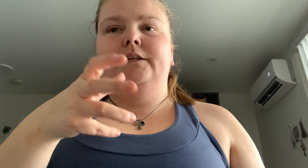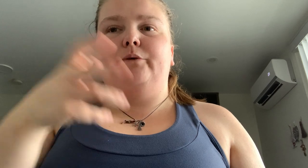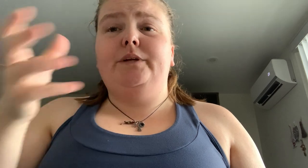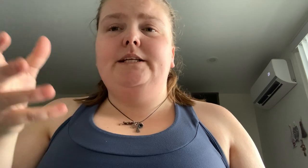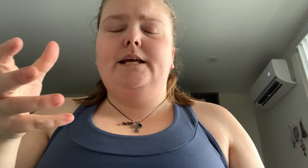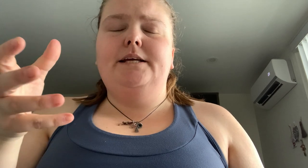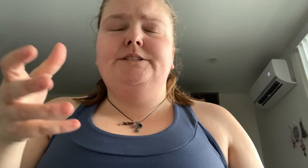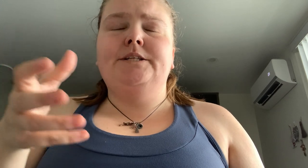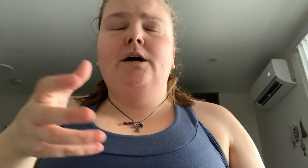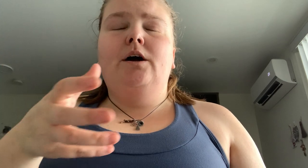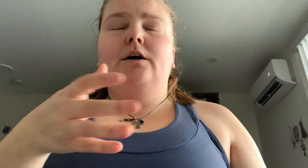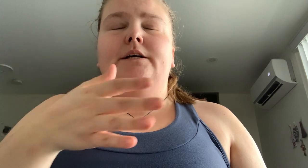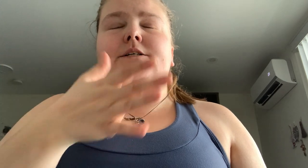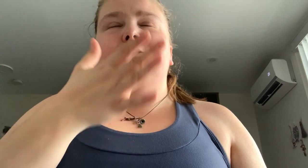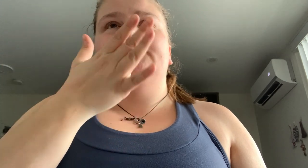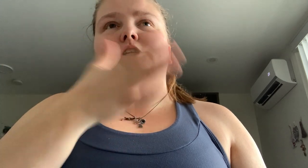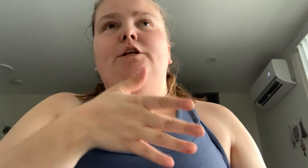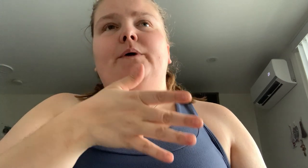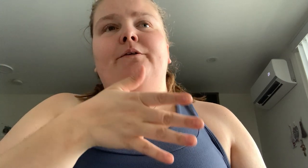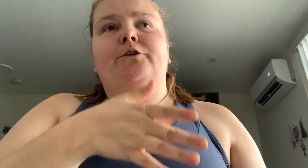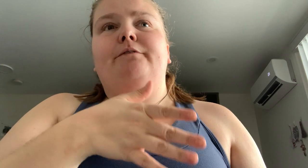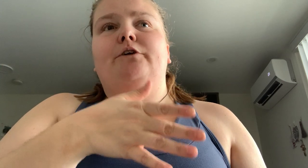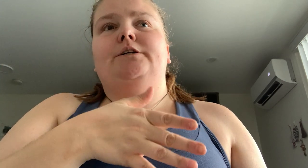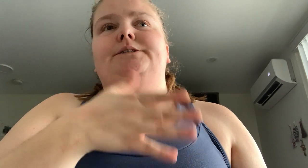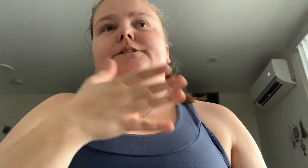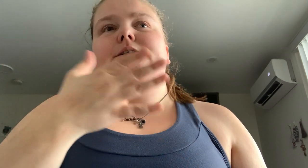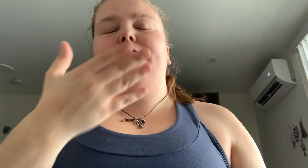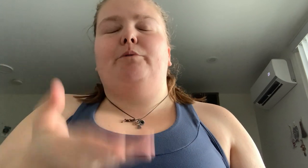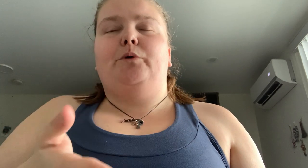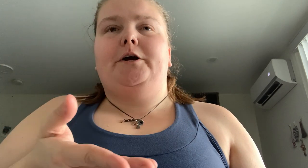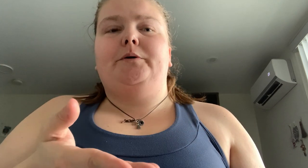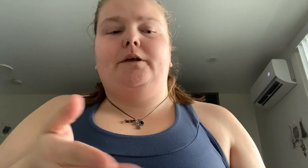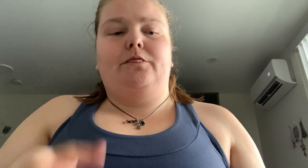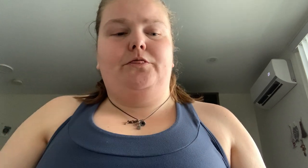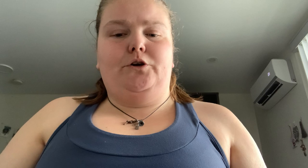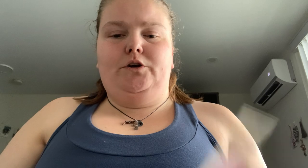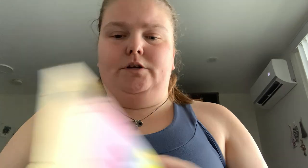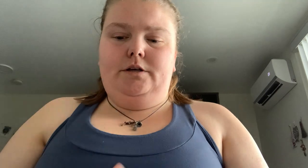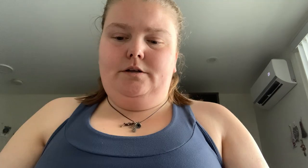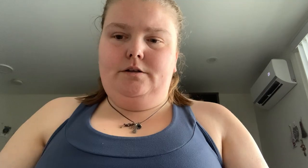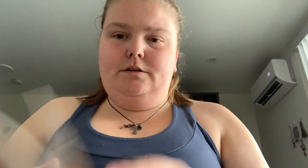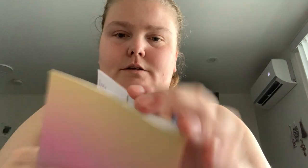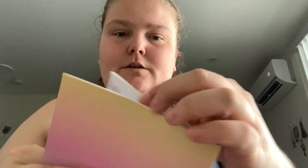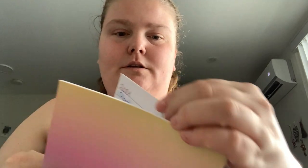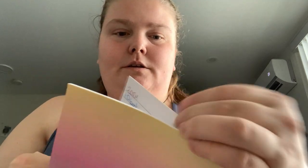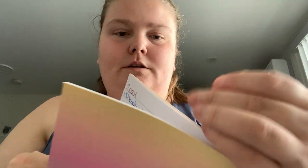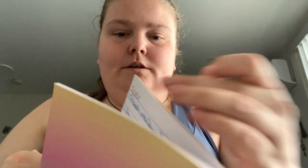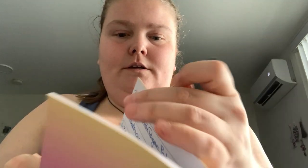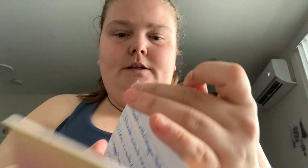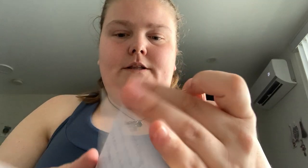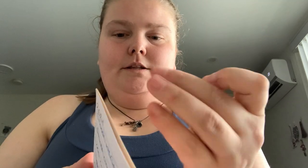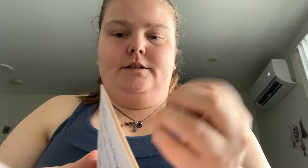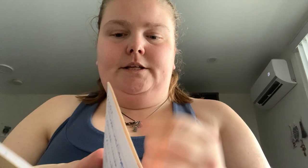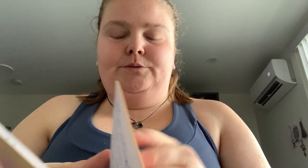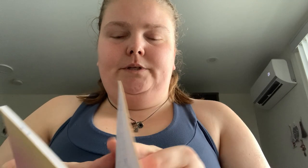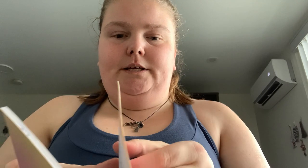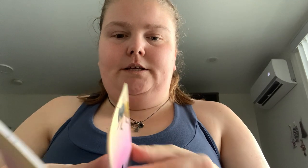like reading days is January 31st to February 3rd. That's when I